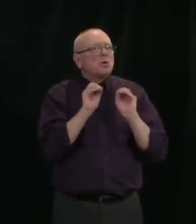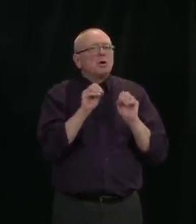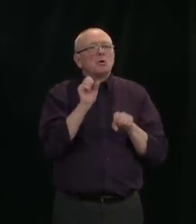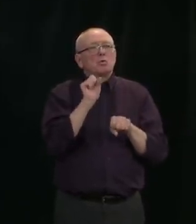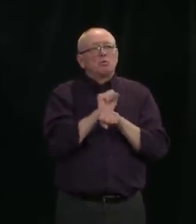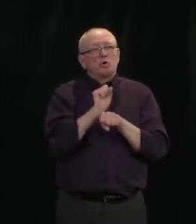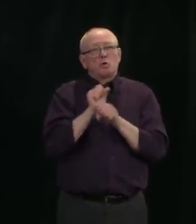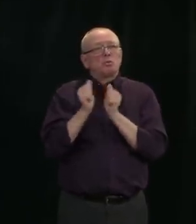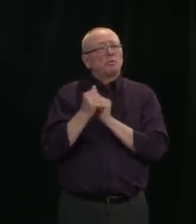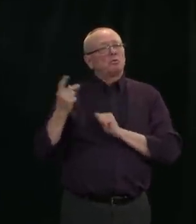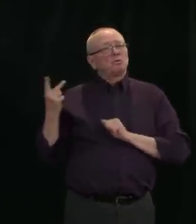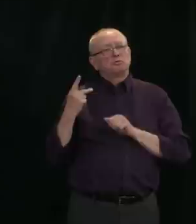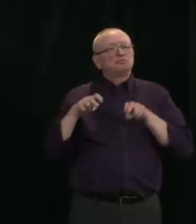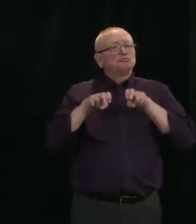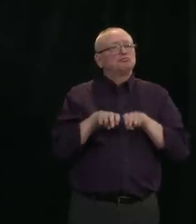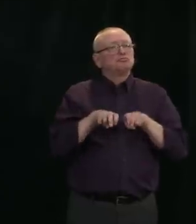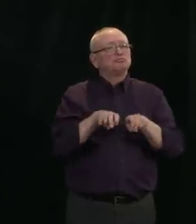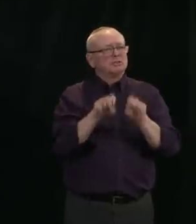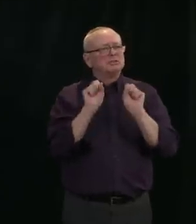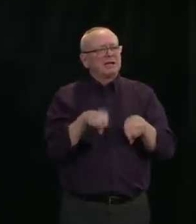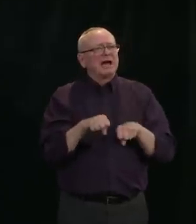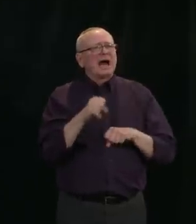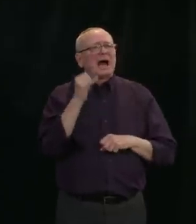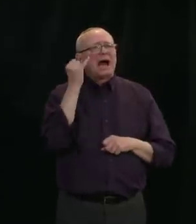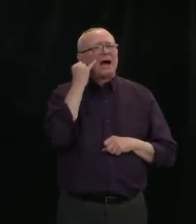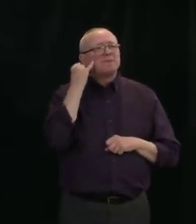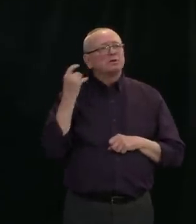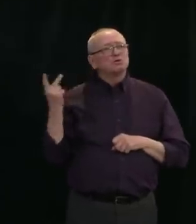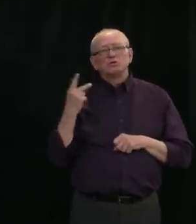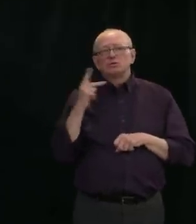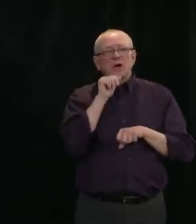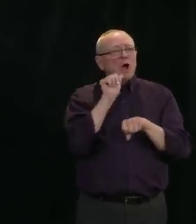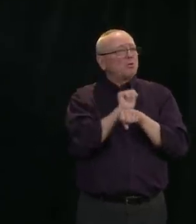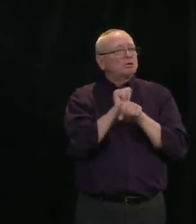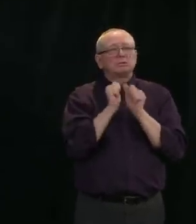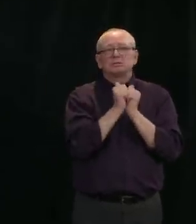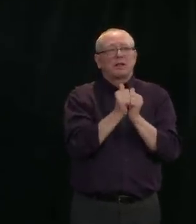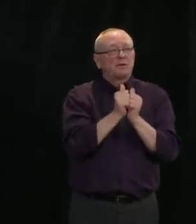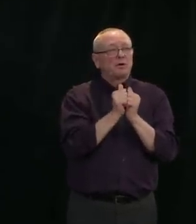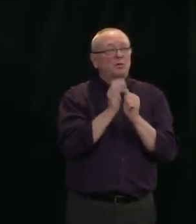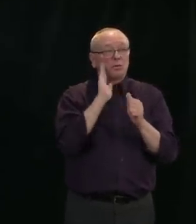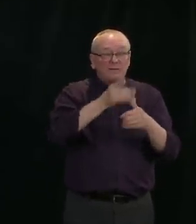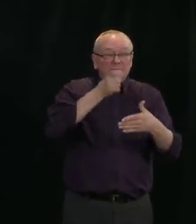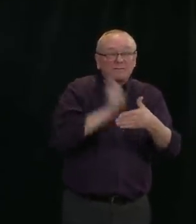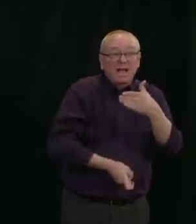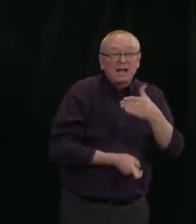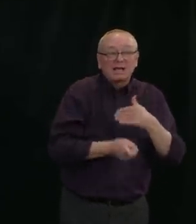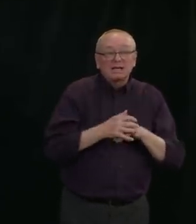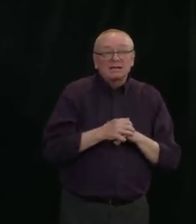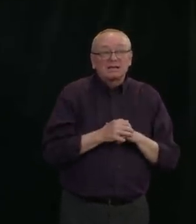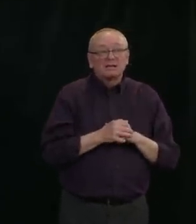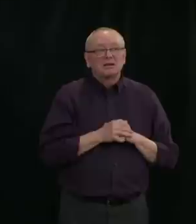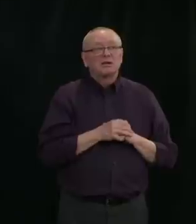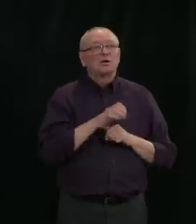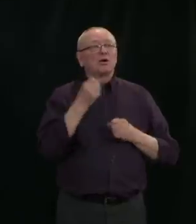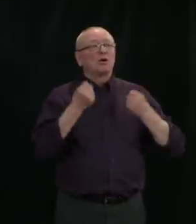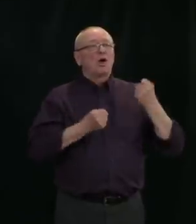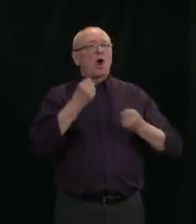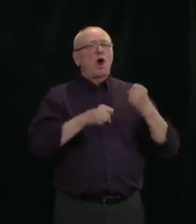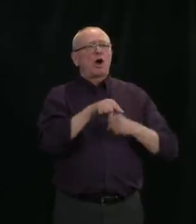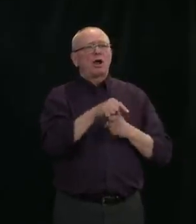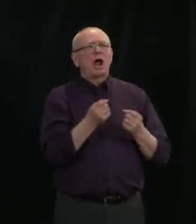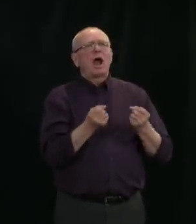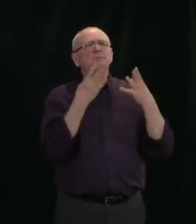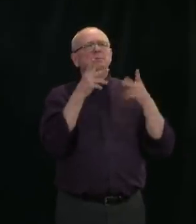a limit for how many people can be in a vehicle at the same time? So the legal orders that are in place right now